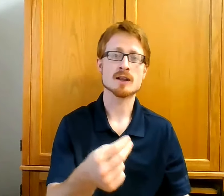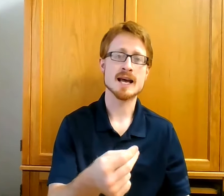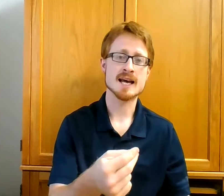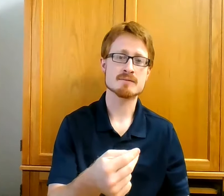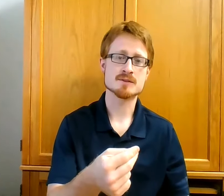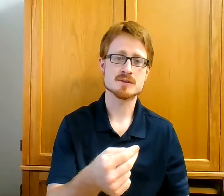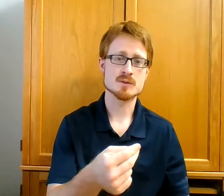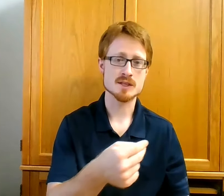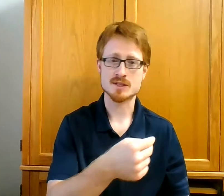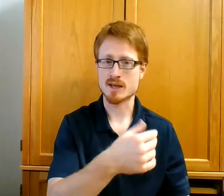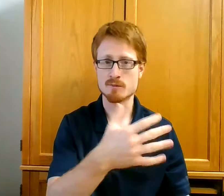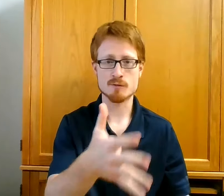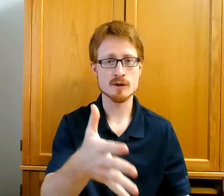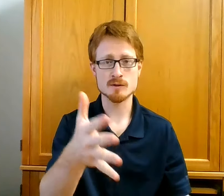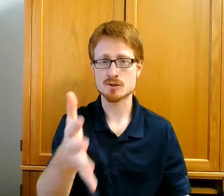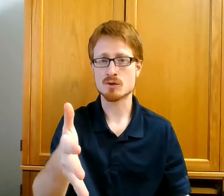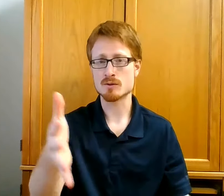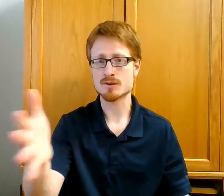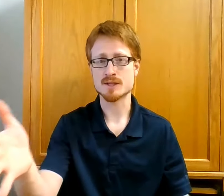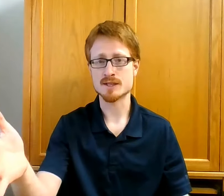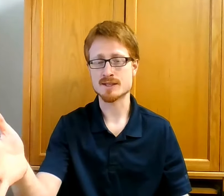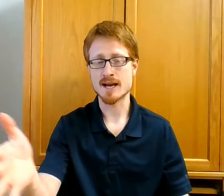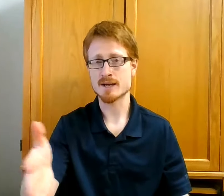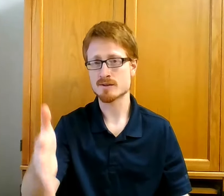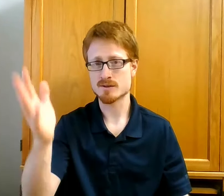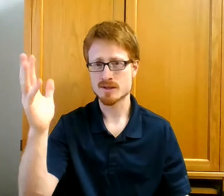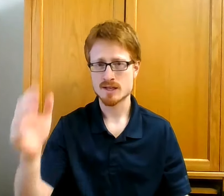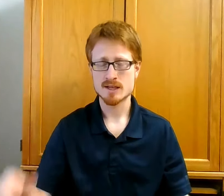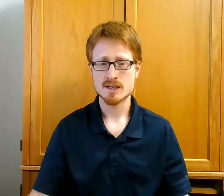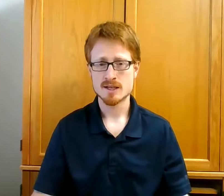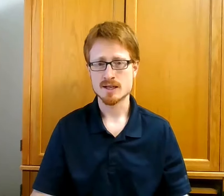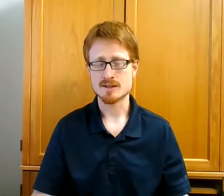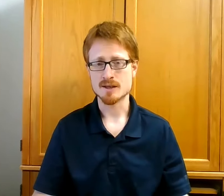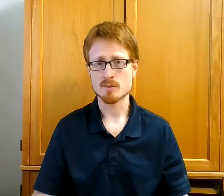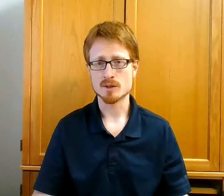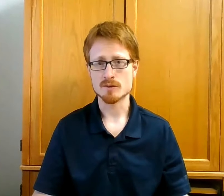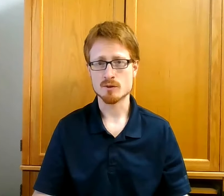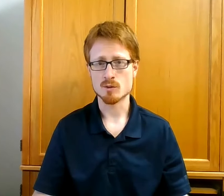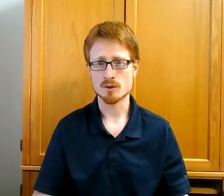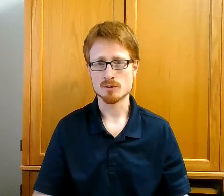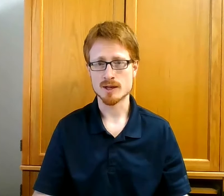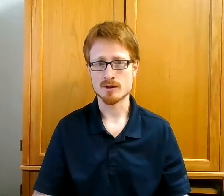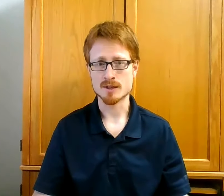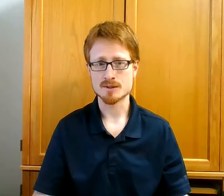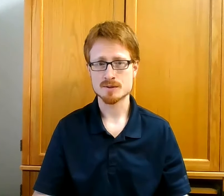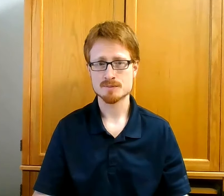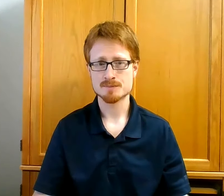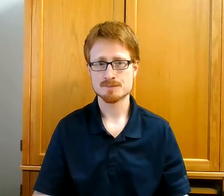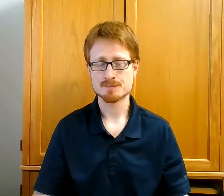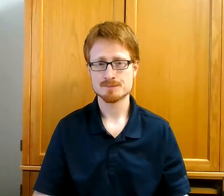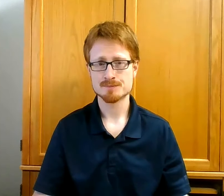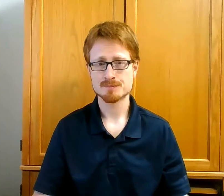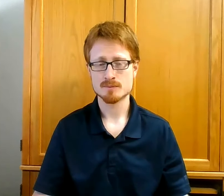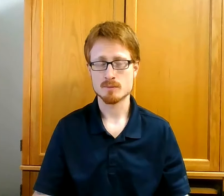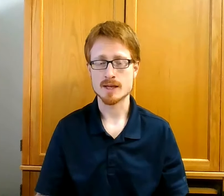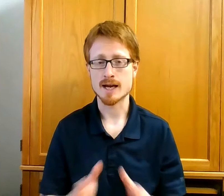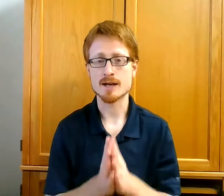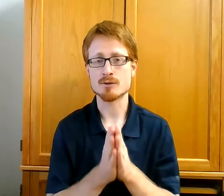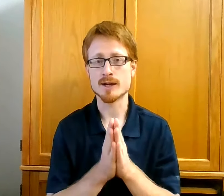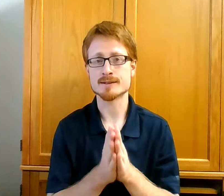lives with the same fears, goals, and desires as the unbelieving world around us. May God grant